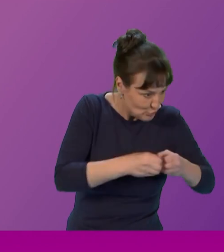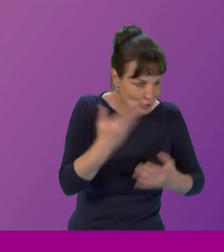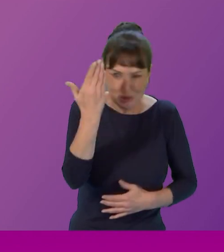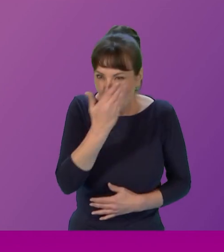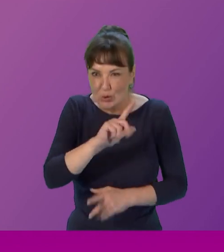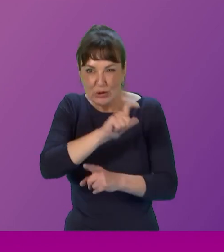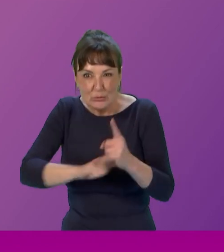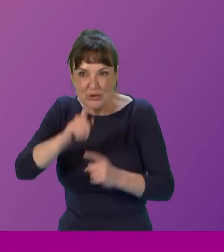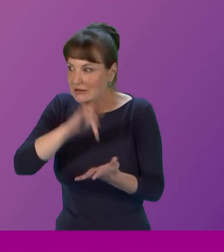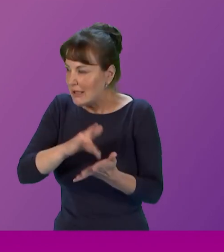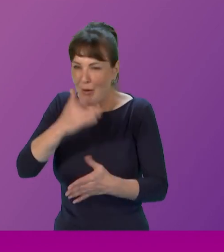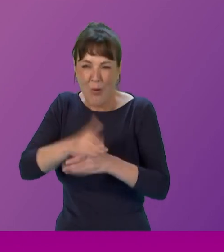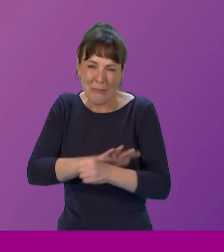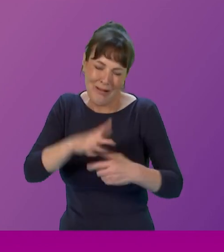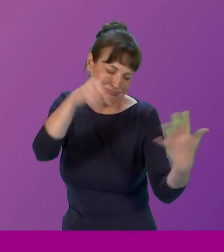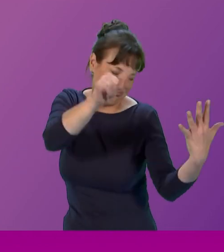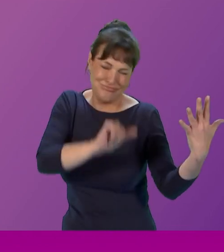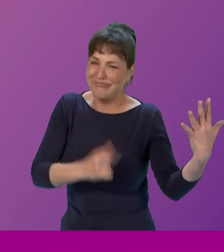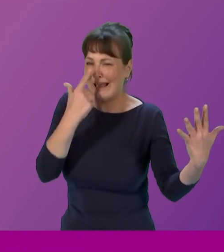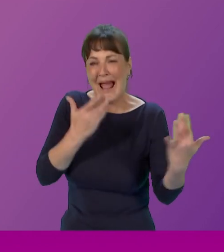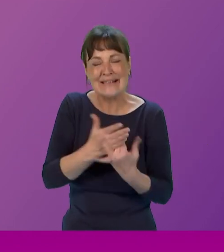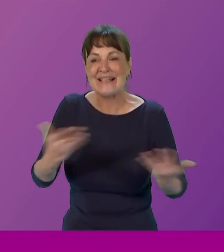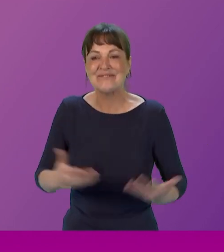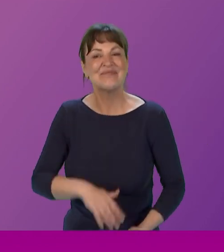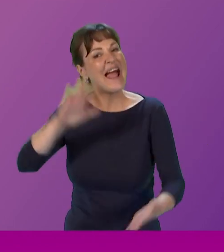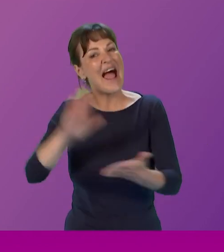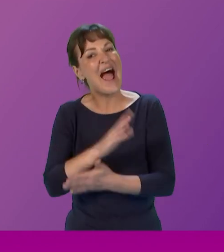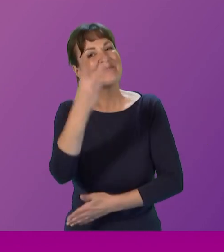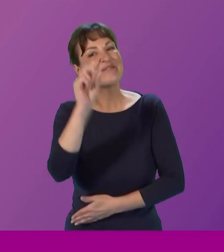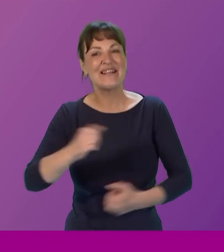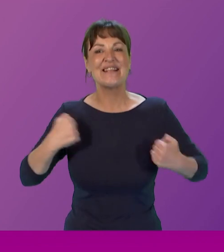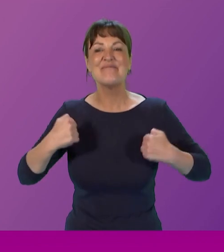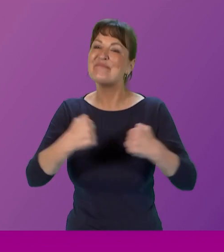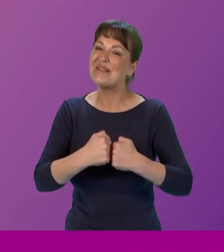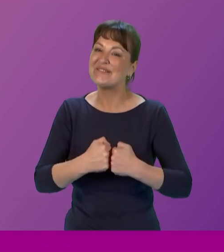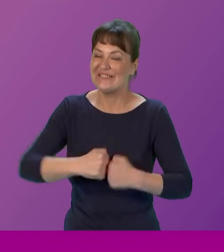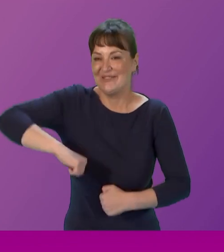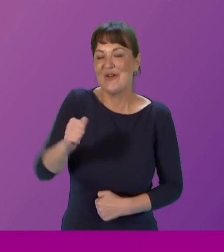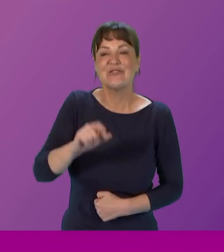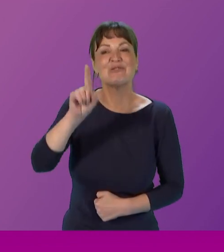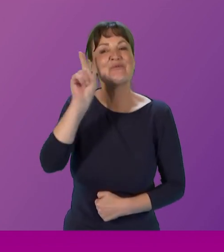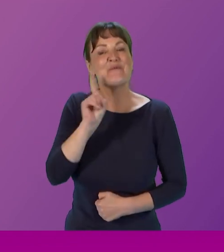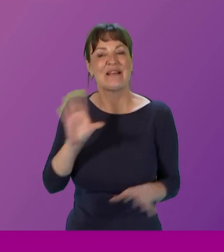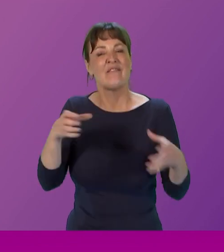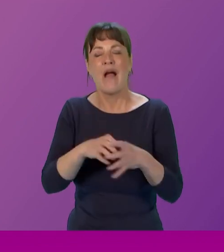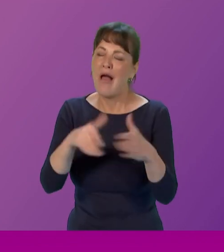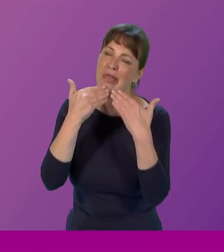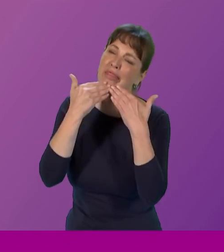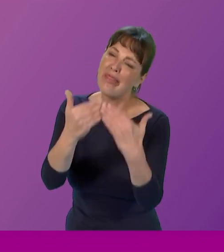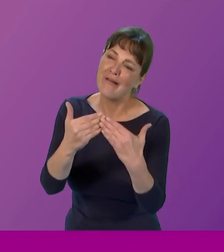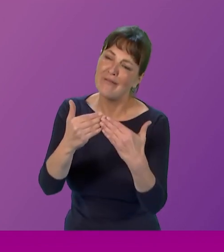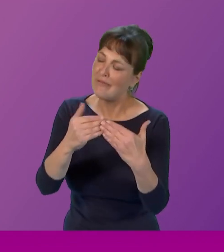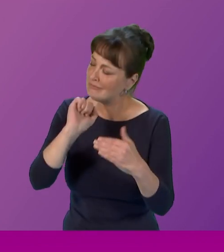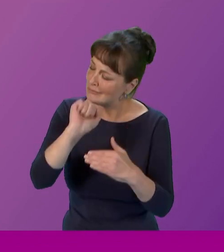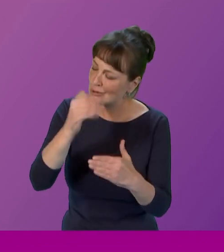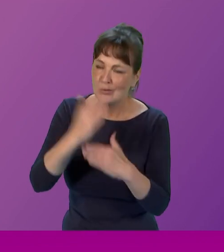workplaces the list goes on happy 20th birthday to the scottish women's convention and thank you for all the work